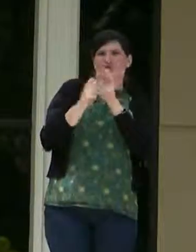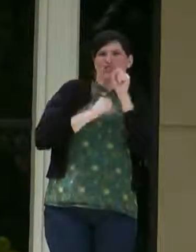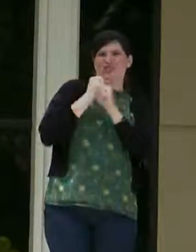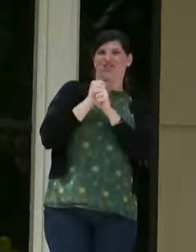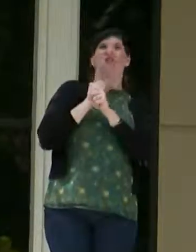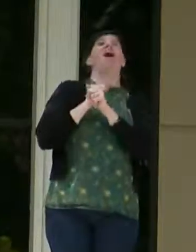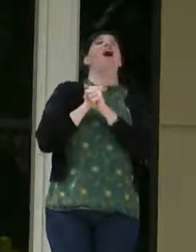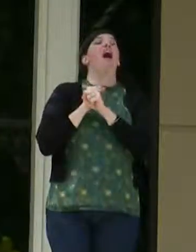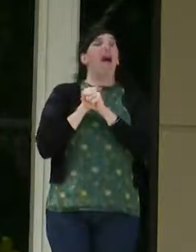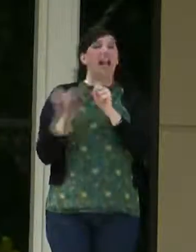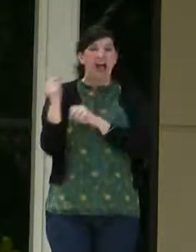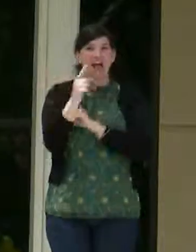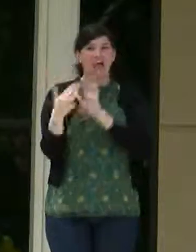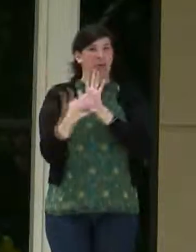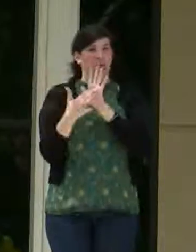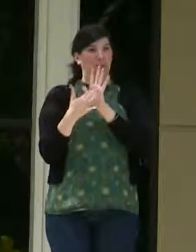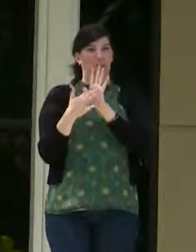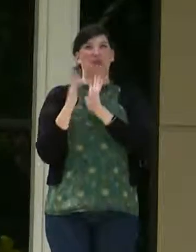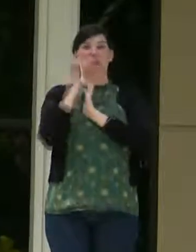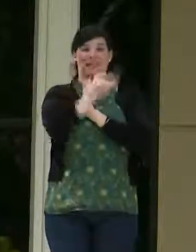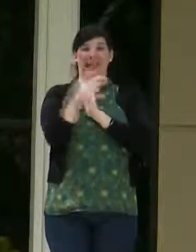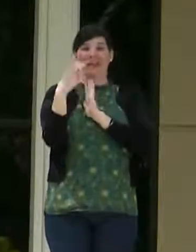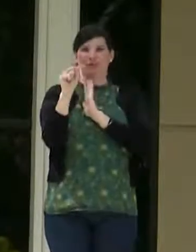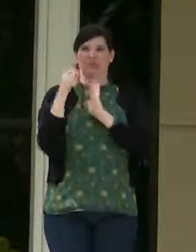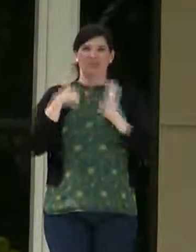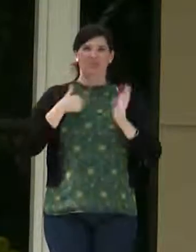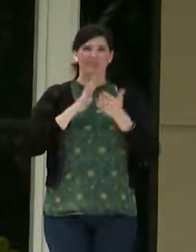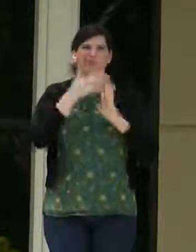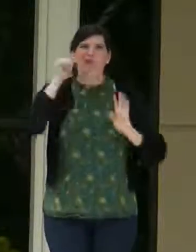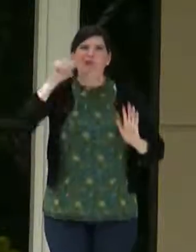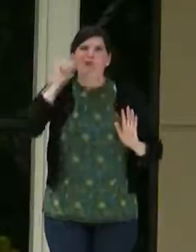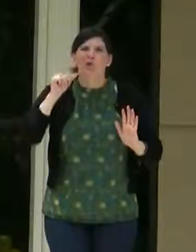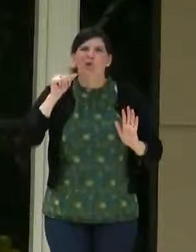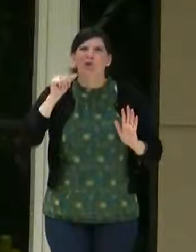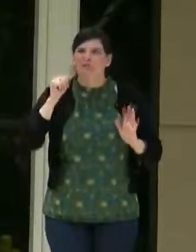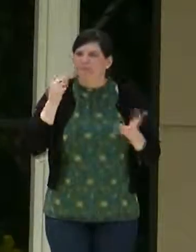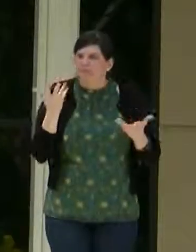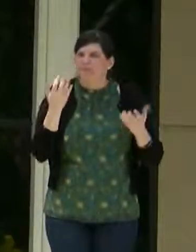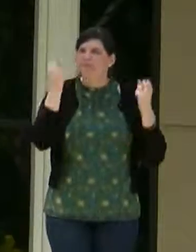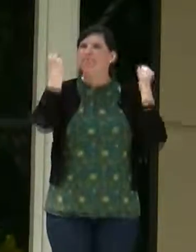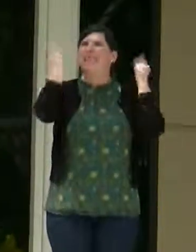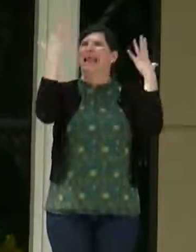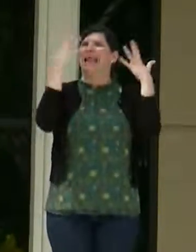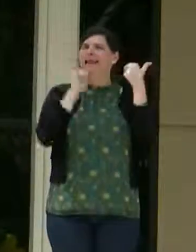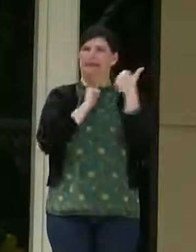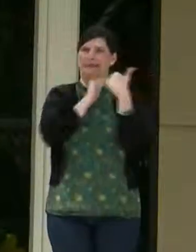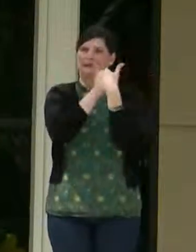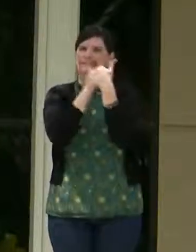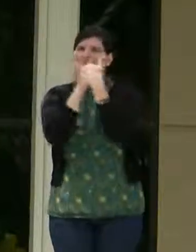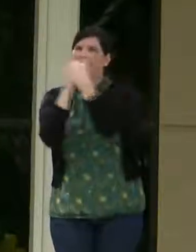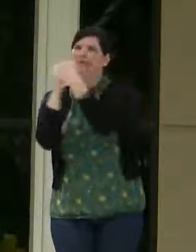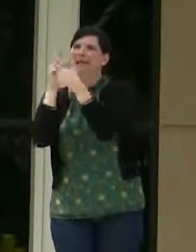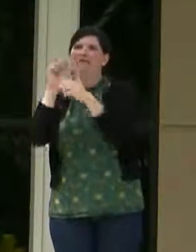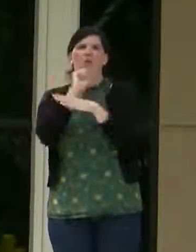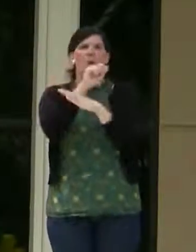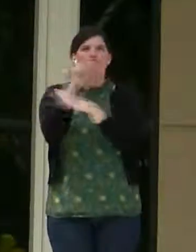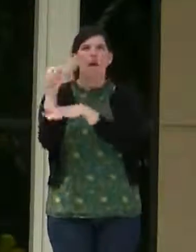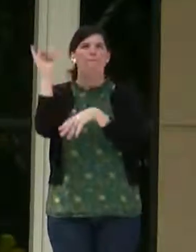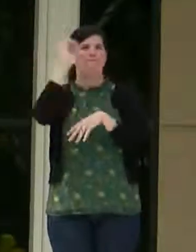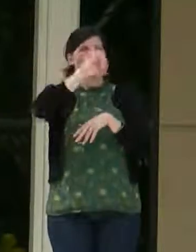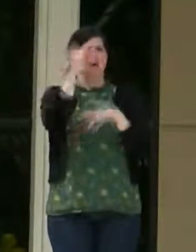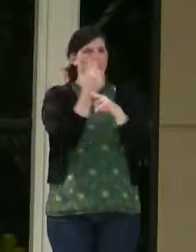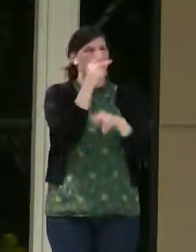year as a girl. And I had a lot of different obstacles to overcome. Mainly using the bathroom